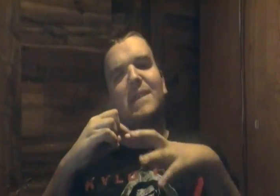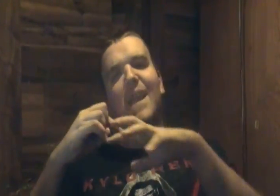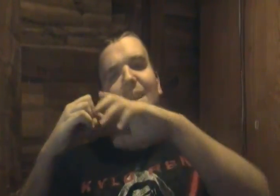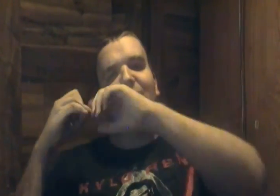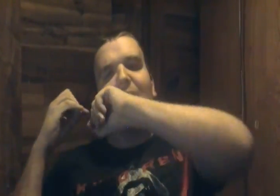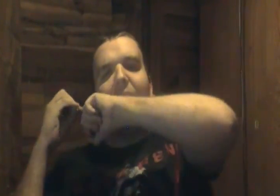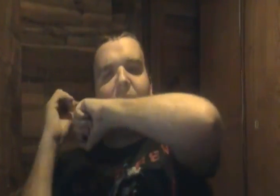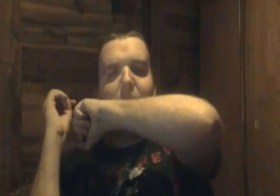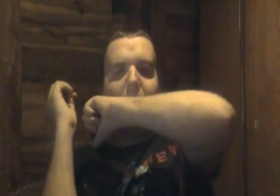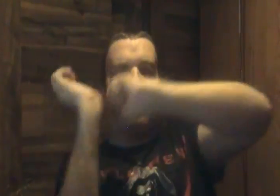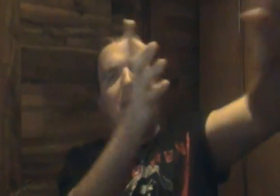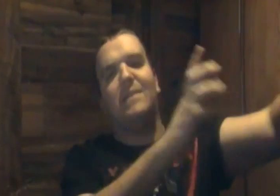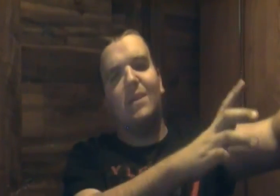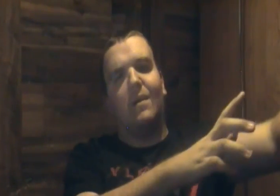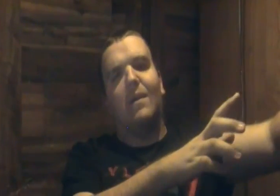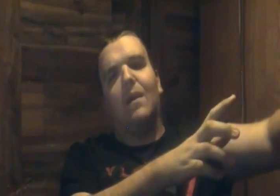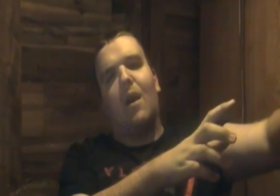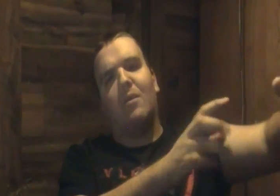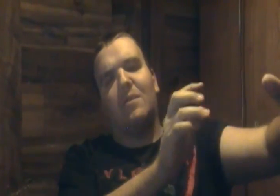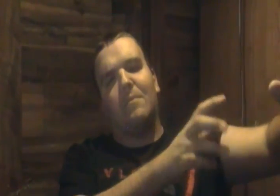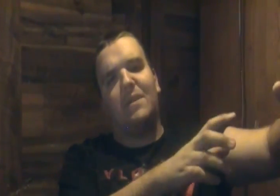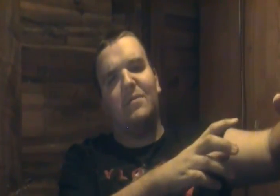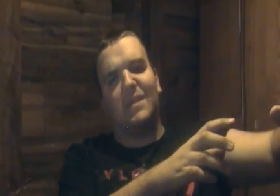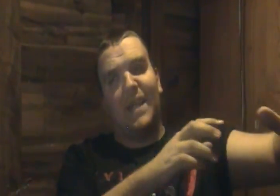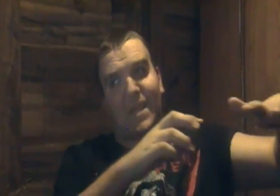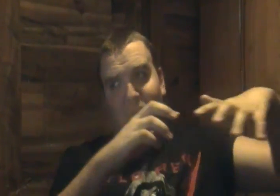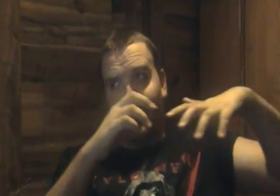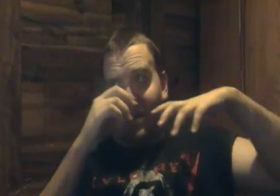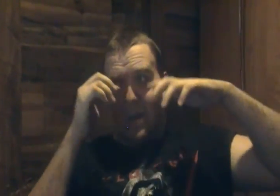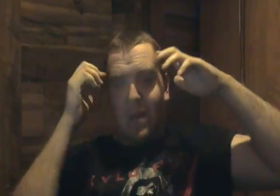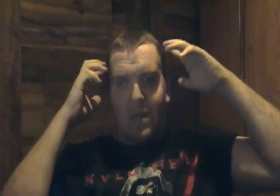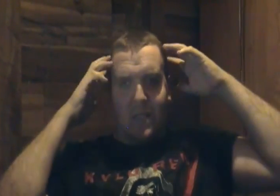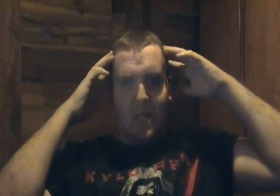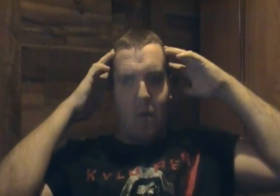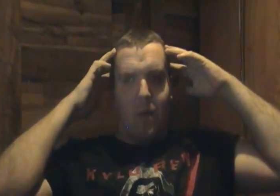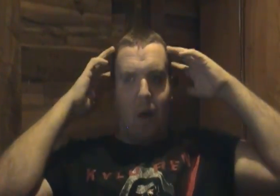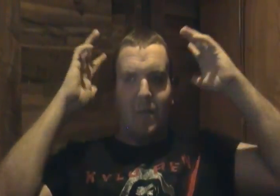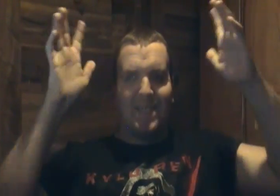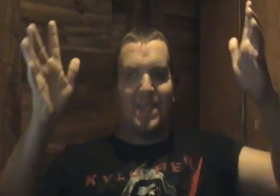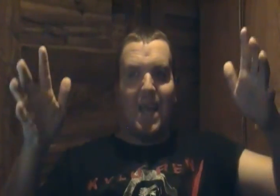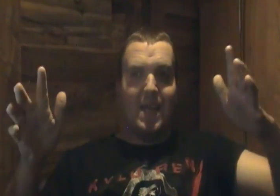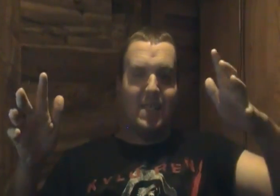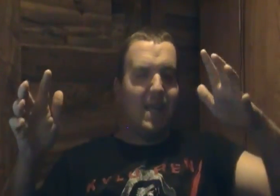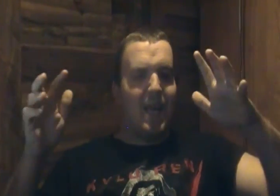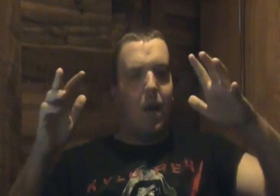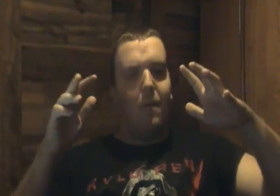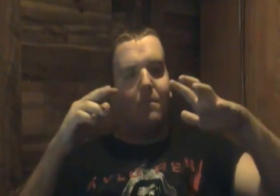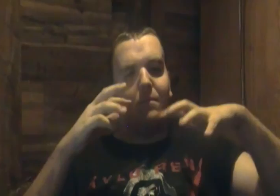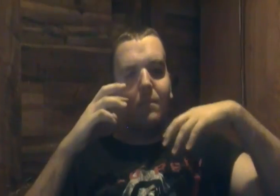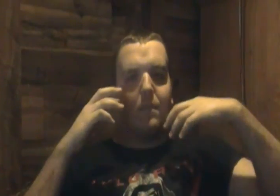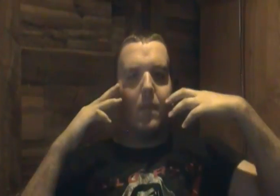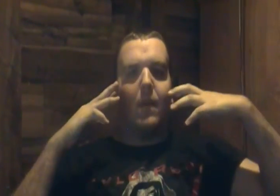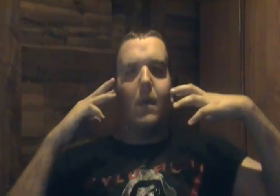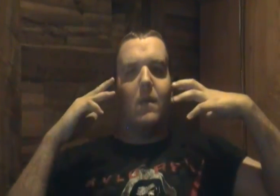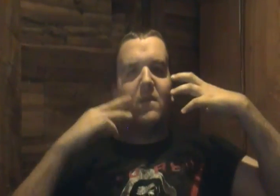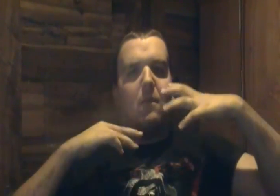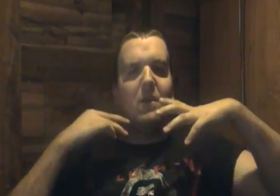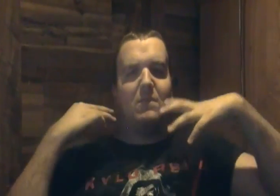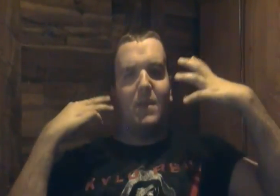snakes and throw them into onto the medusa statue so that all the snakes can um so once